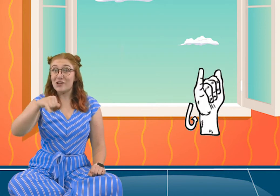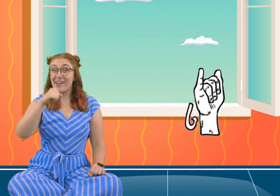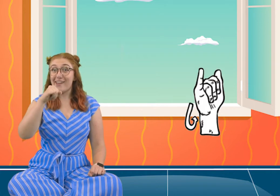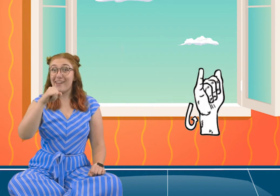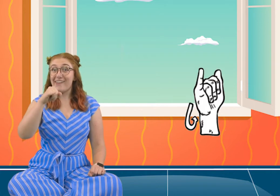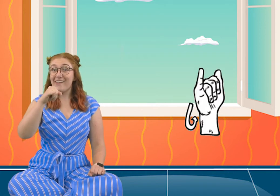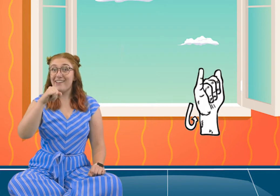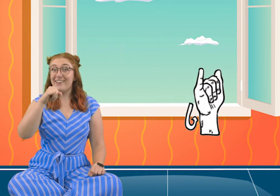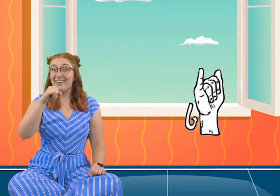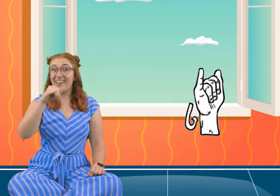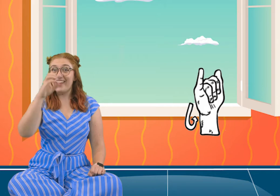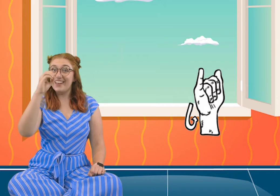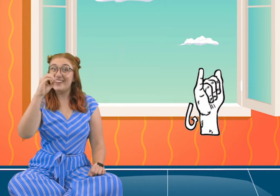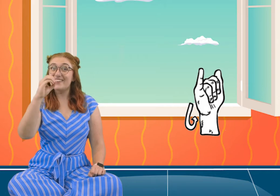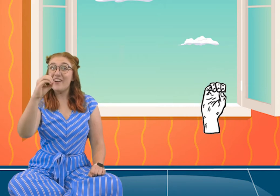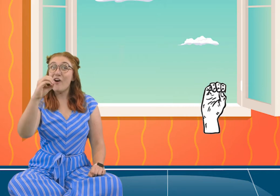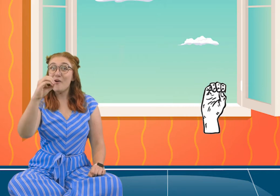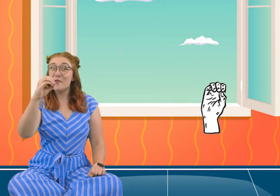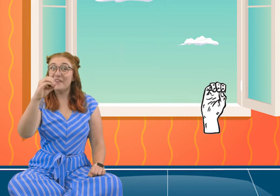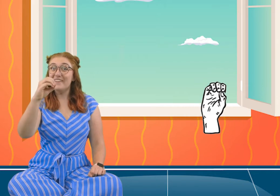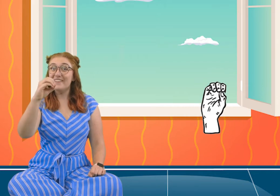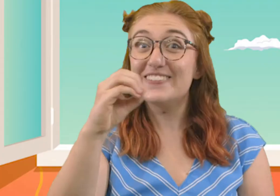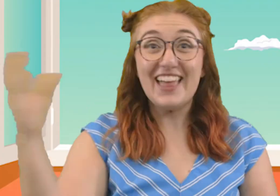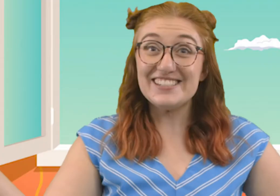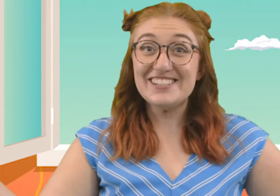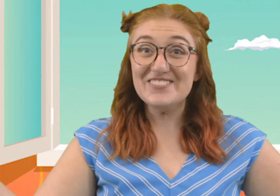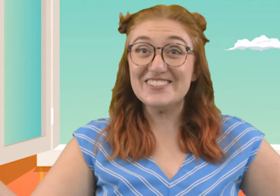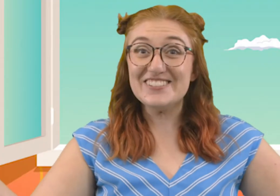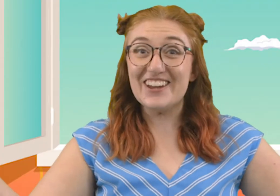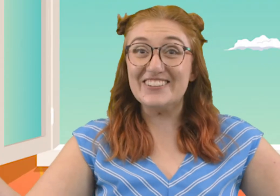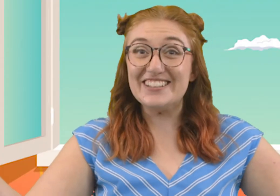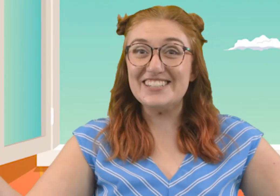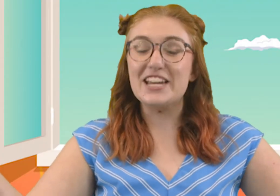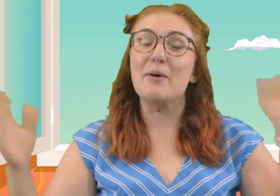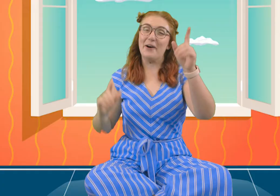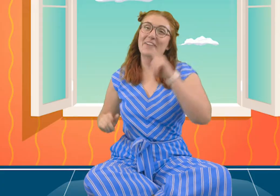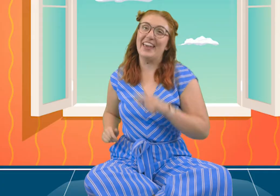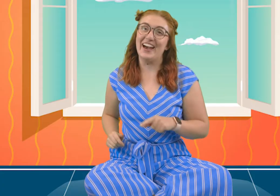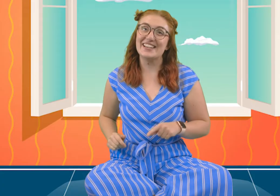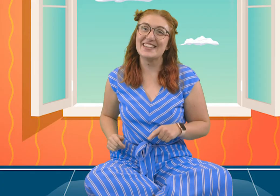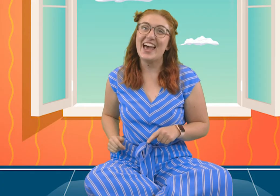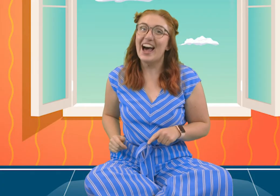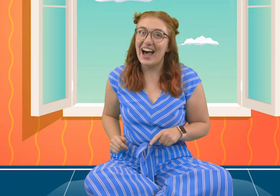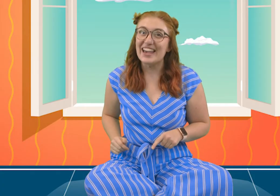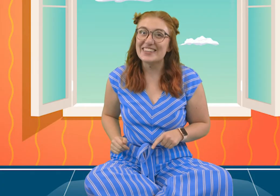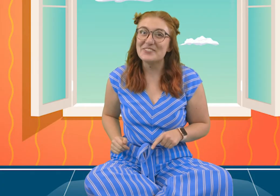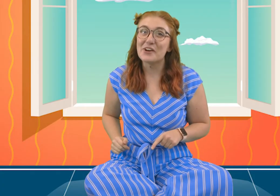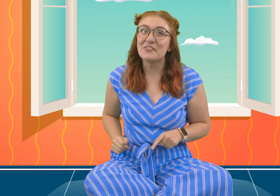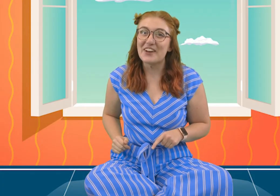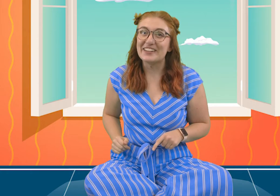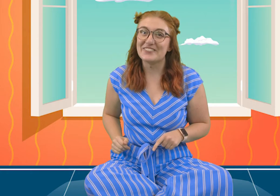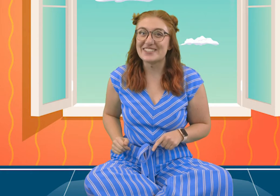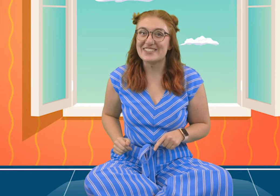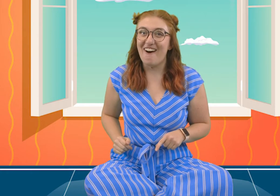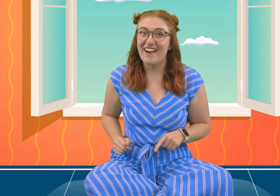J, O. That's Jumpsuit Joe. Good job. Okay, guys, I think we are ready for this song.